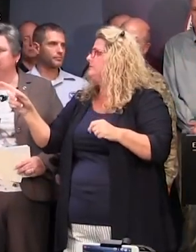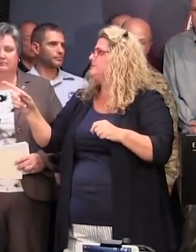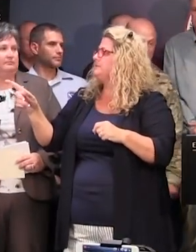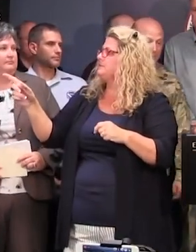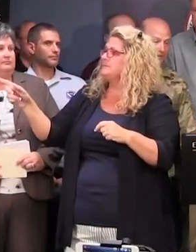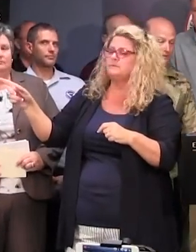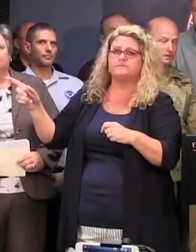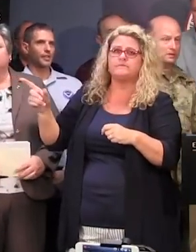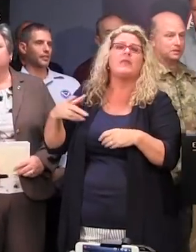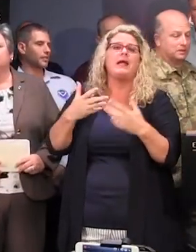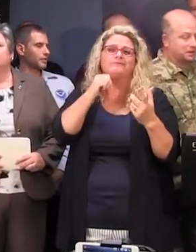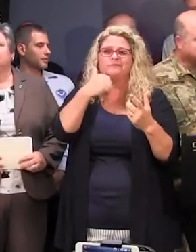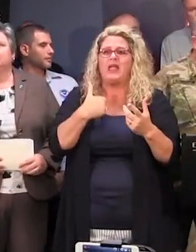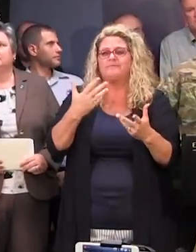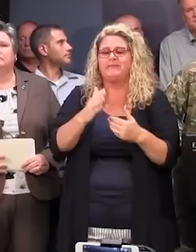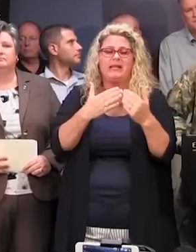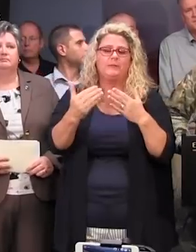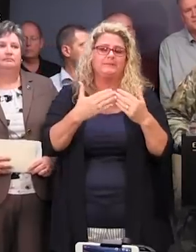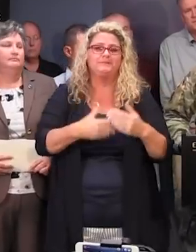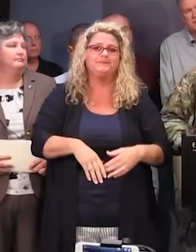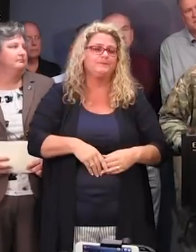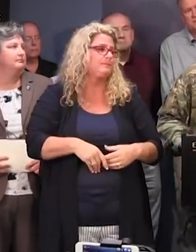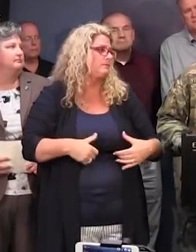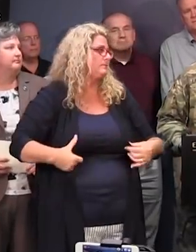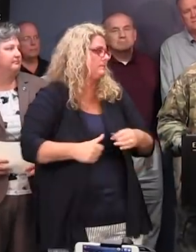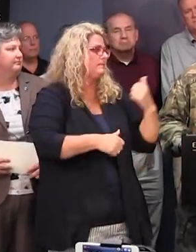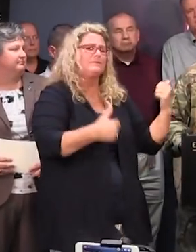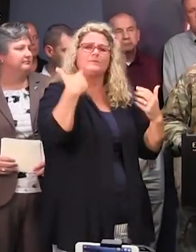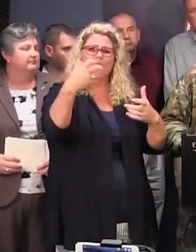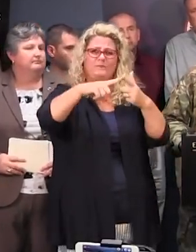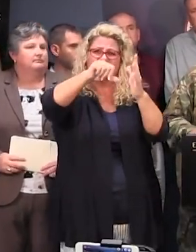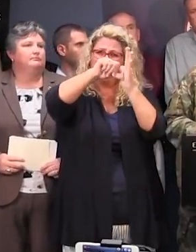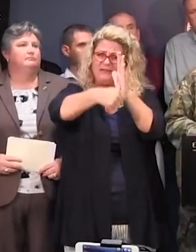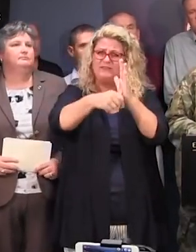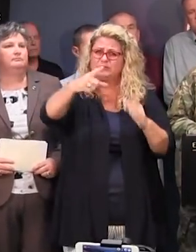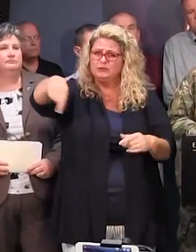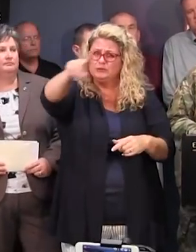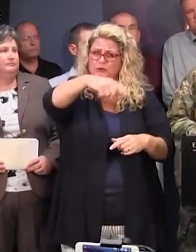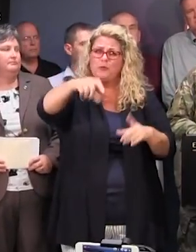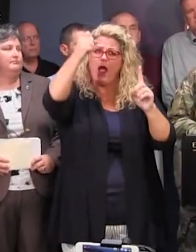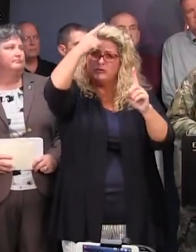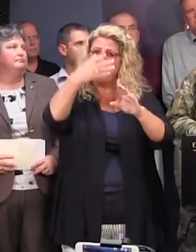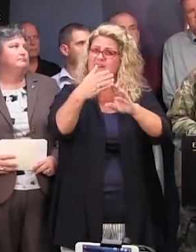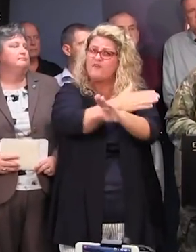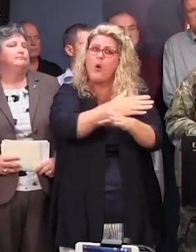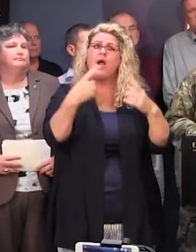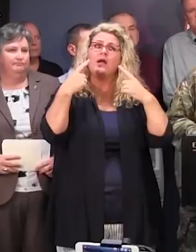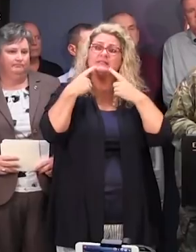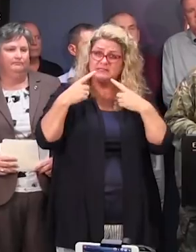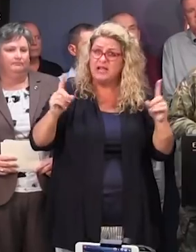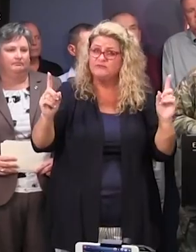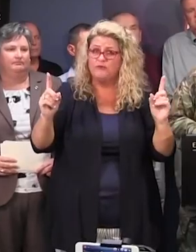Okay, Jennifer. Thank you, Governor. I want to emphasize to everyone, our success in the past has been Team